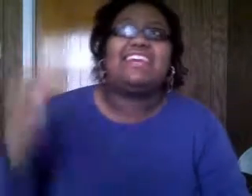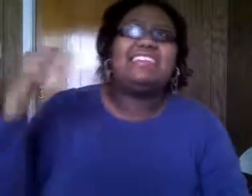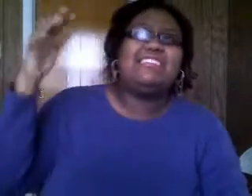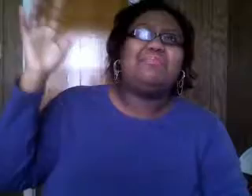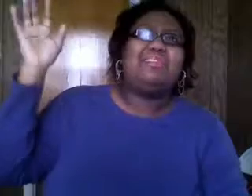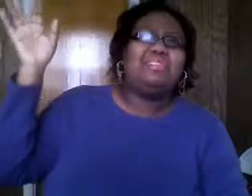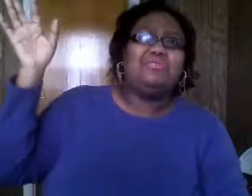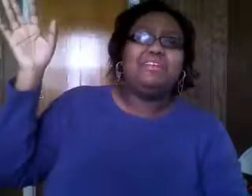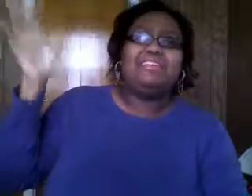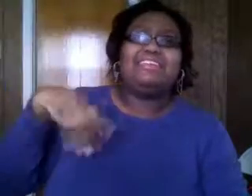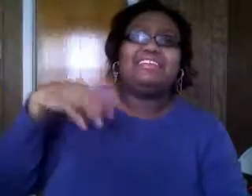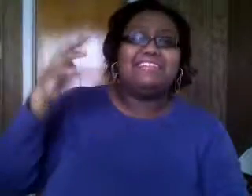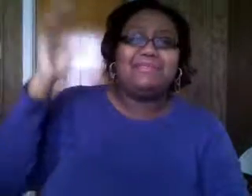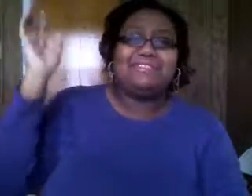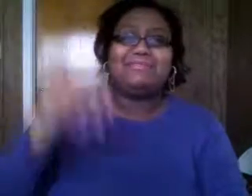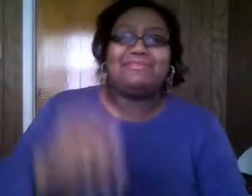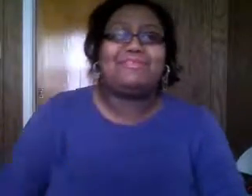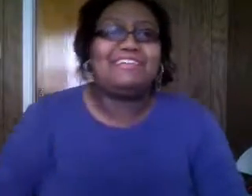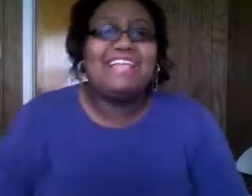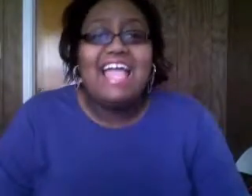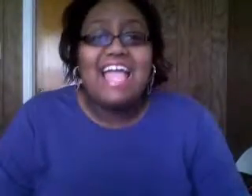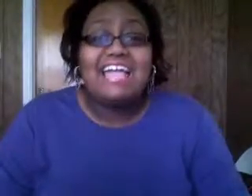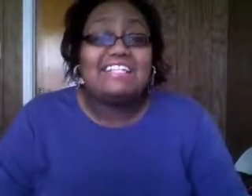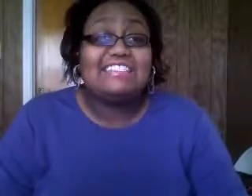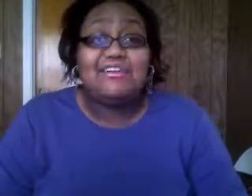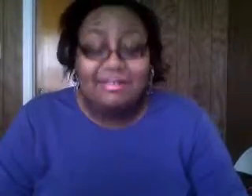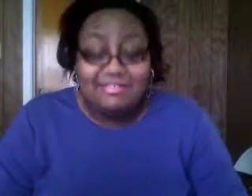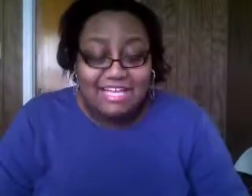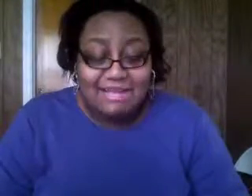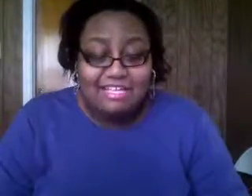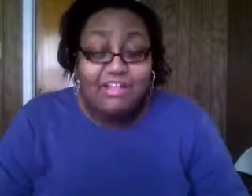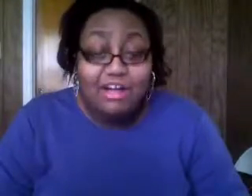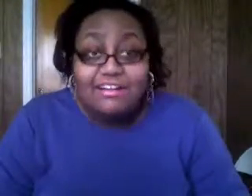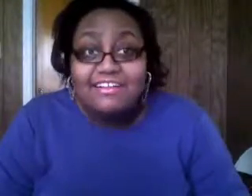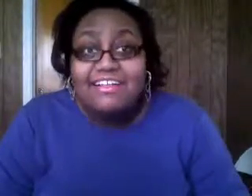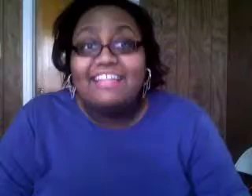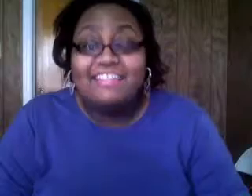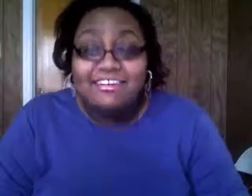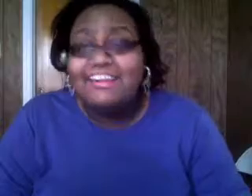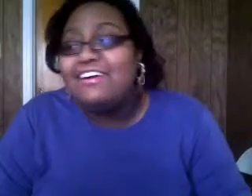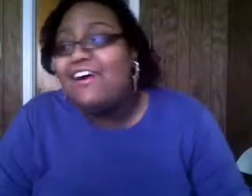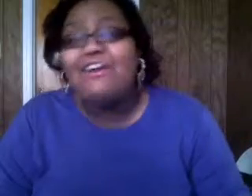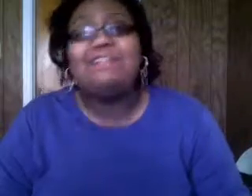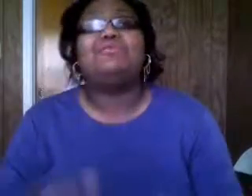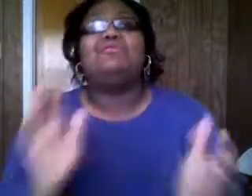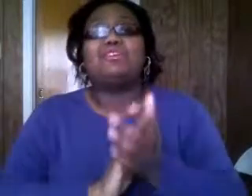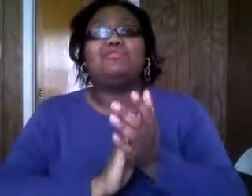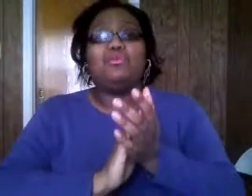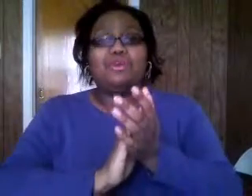lightened up a little bit like the time it's coming really fast and i just go outside i'm like look look all of you look you know what